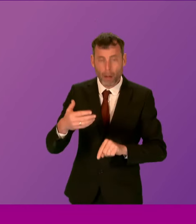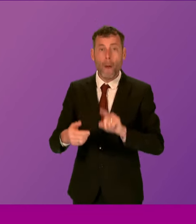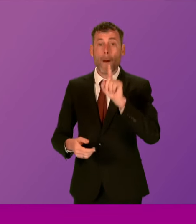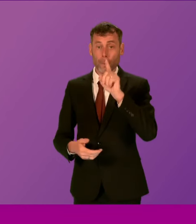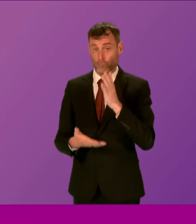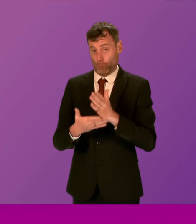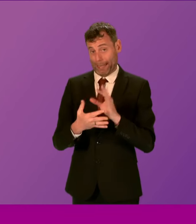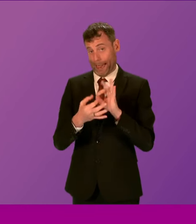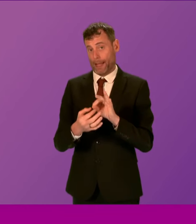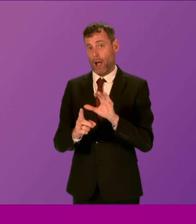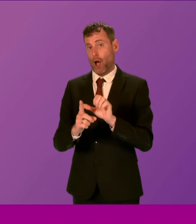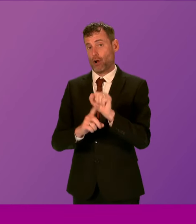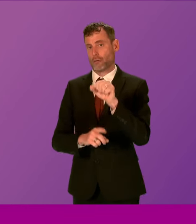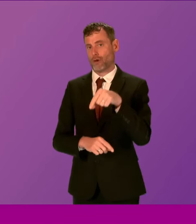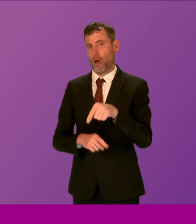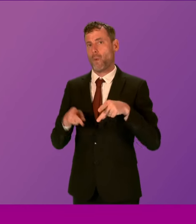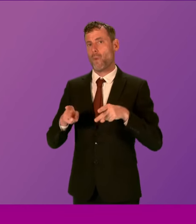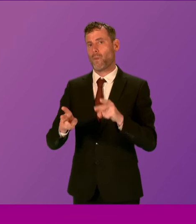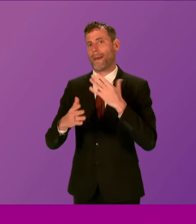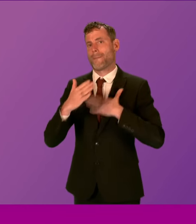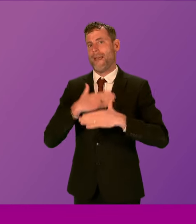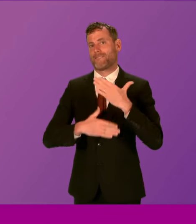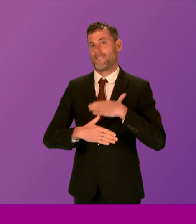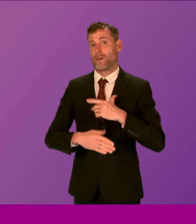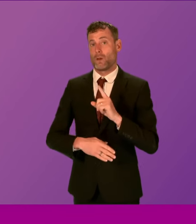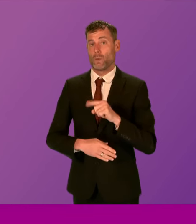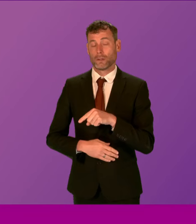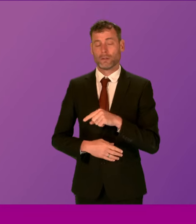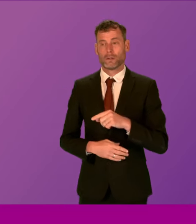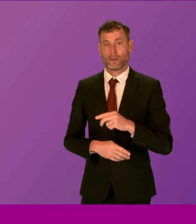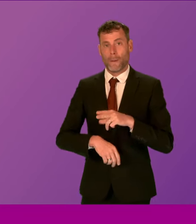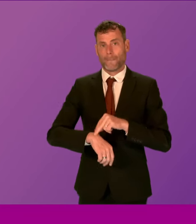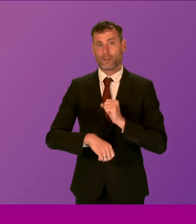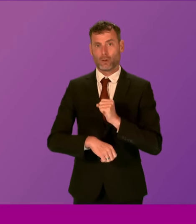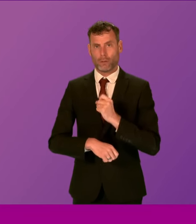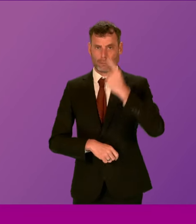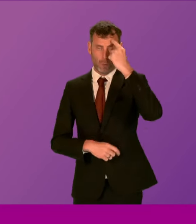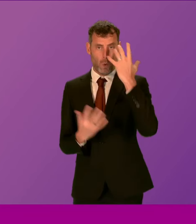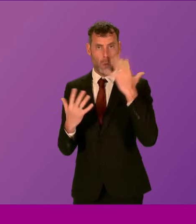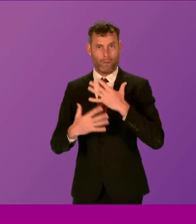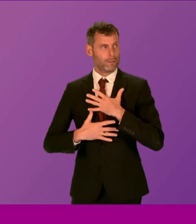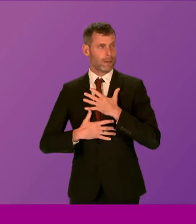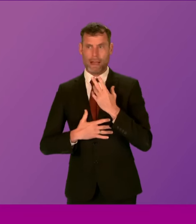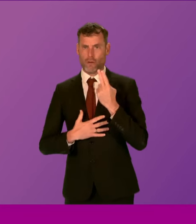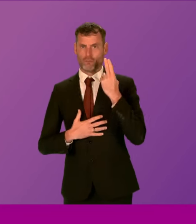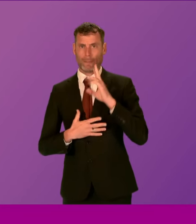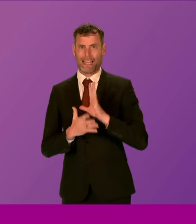where Scottish institutions too often fight for their reputations rather than be on the side of victims and seek to find the truth.